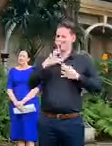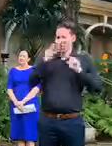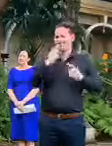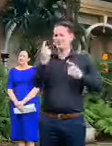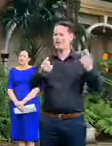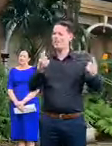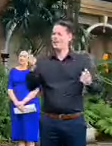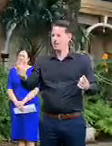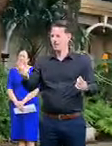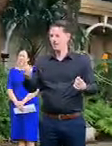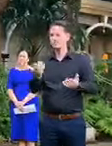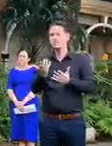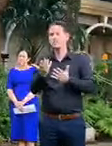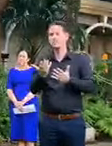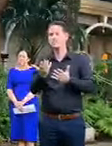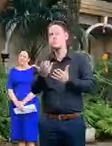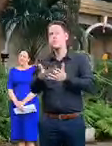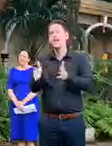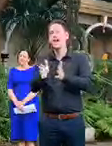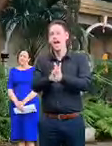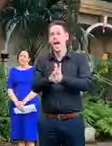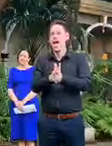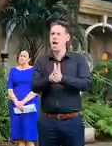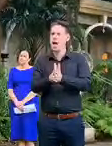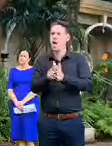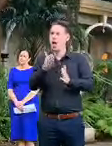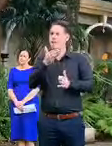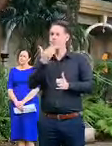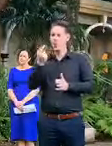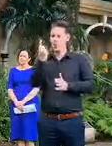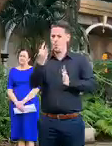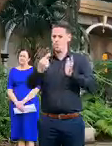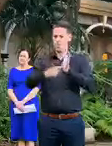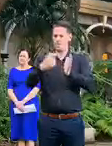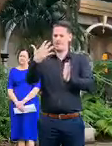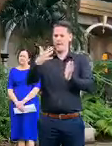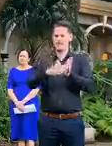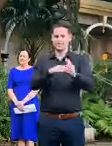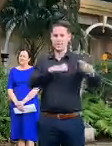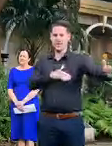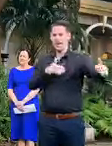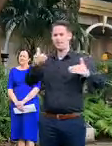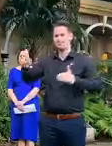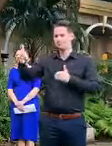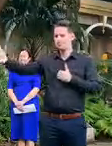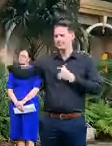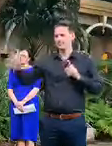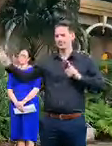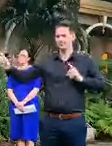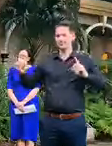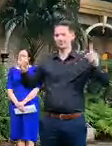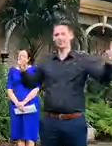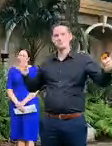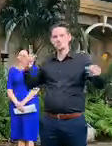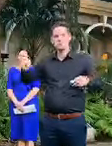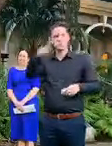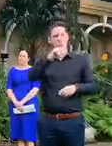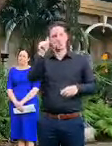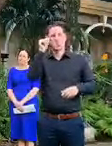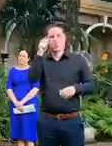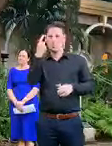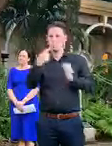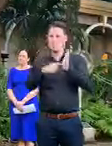what we need to do is maintain that 1.5 meters distance. So I think people know 1